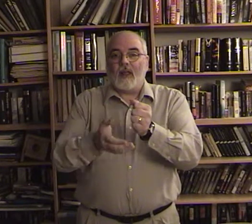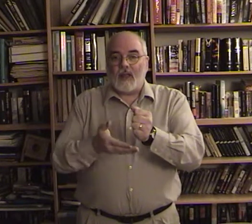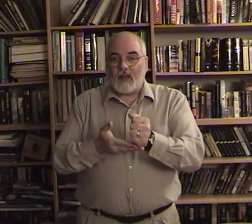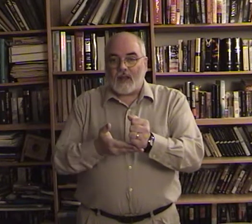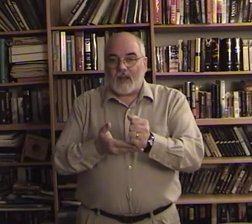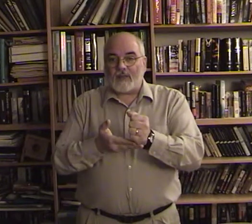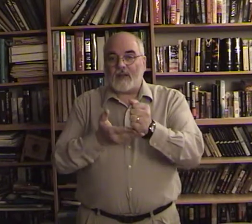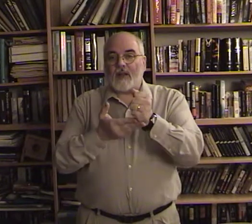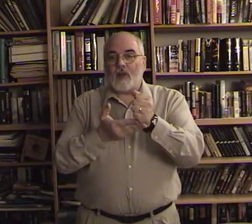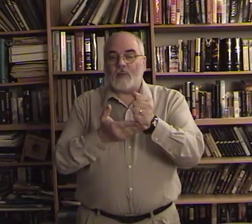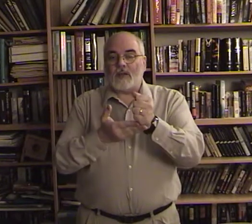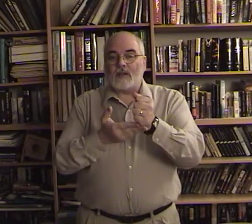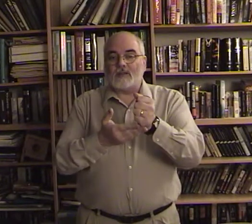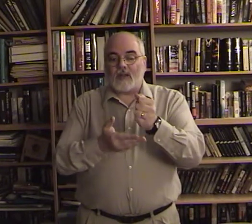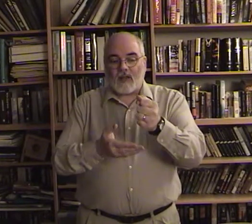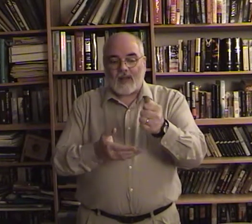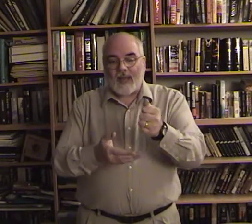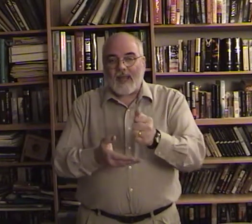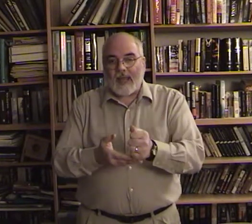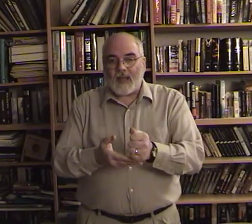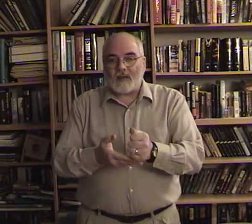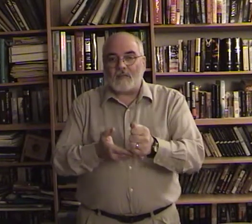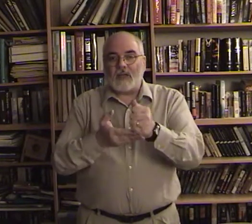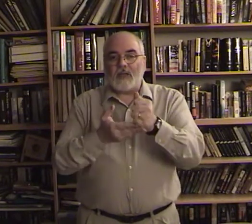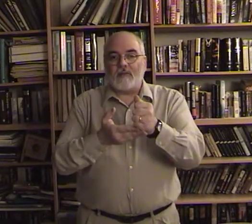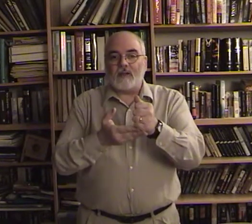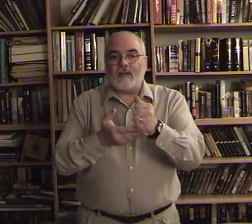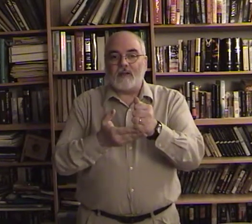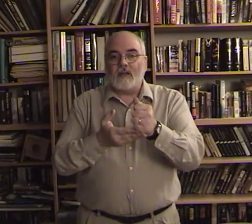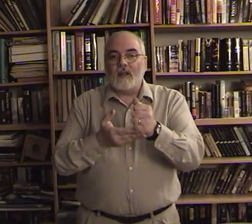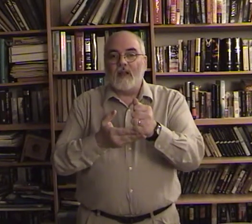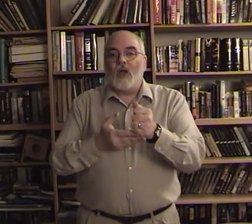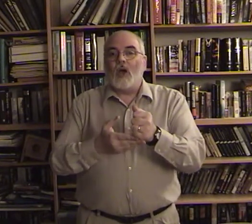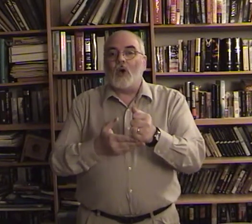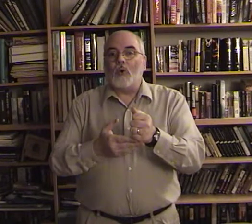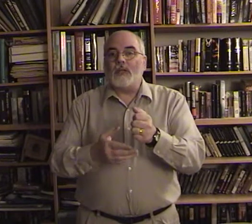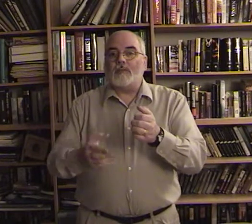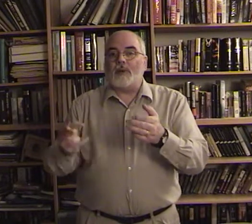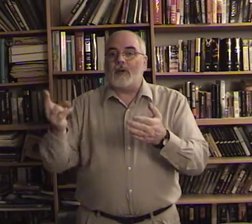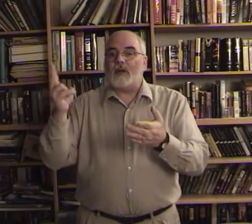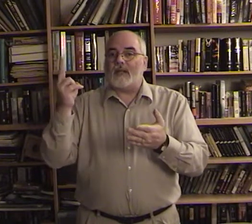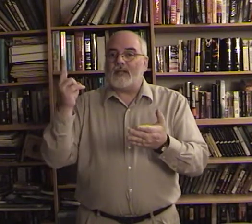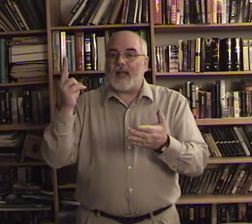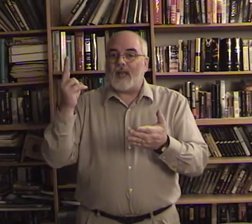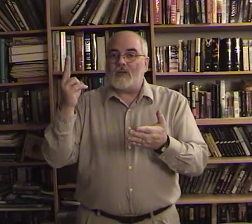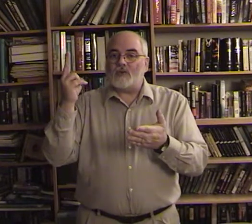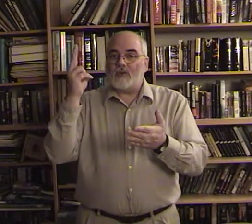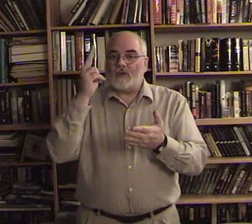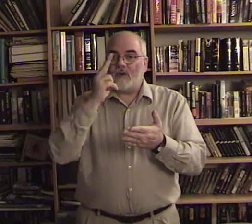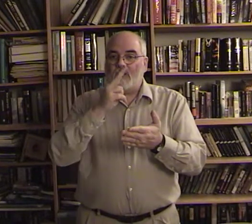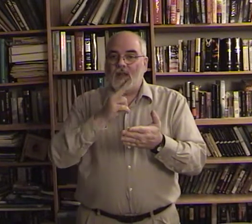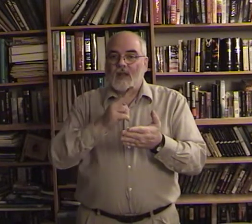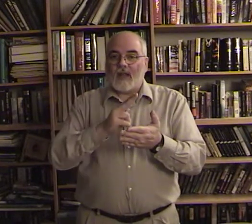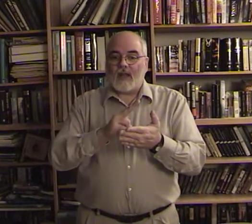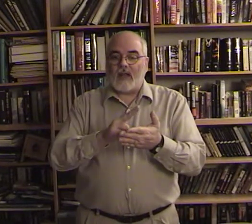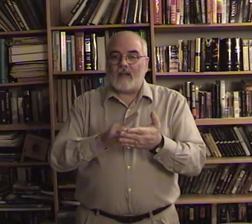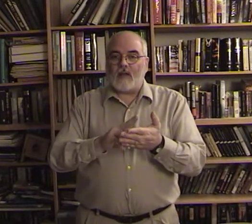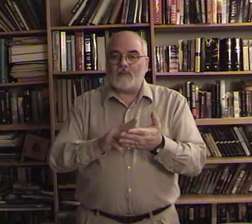and then help is an a hand being lifted holy spirit is an h it comes